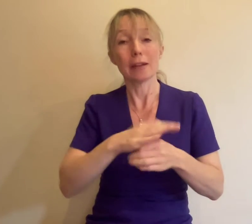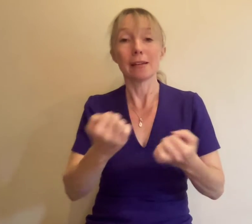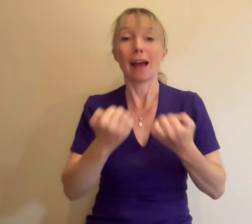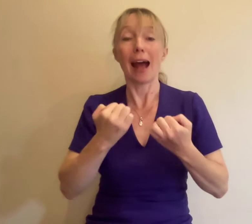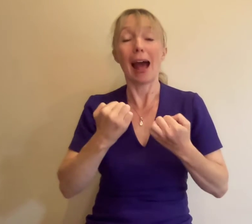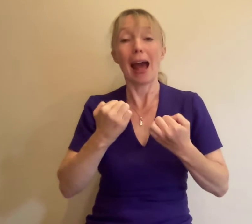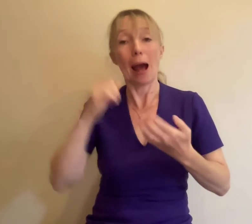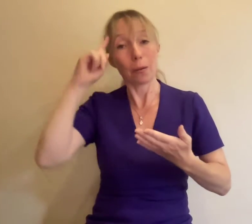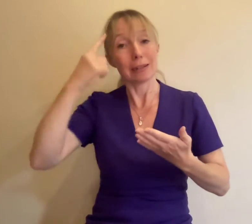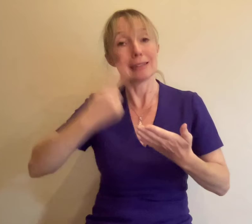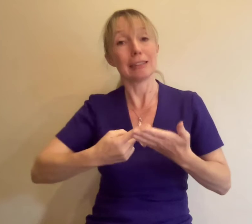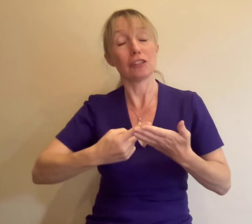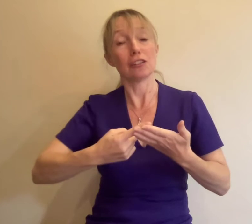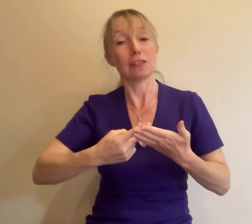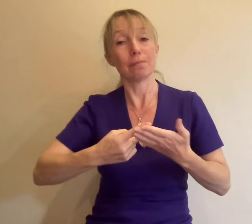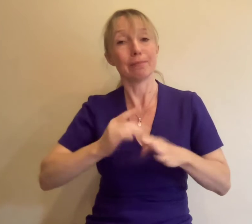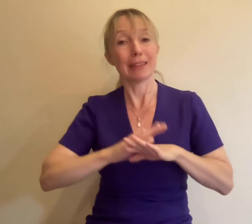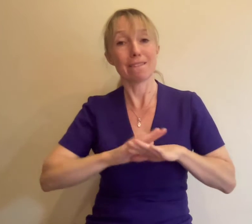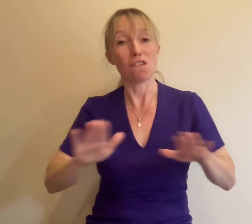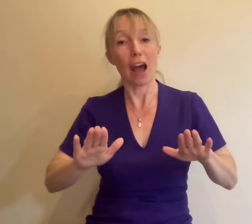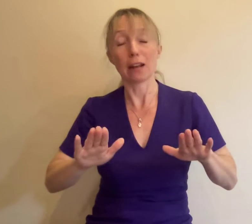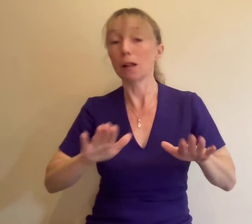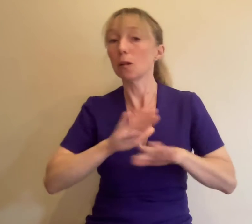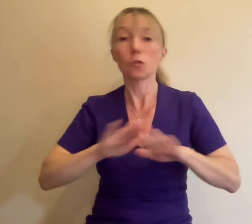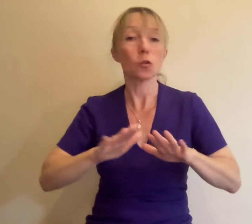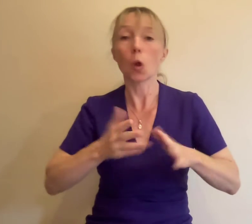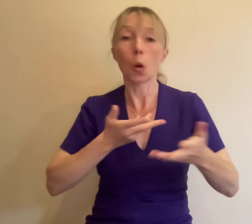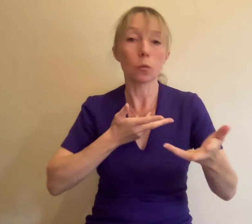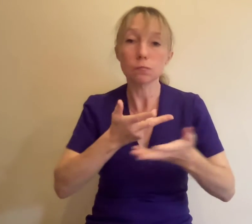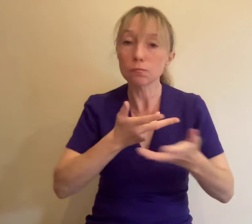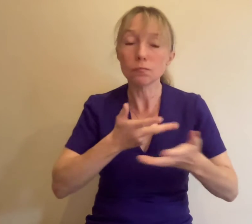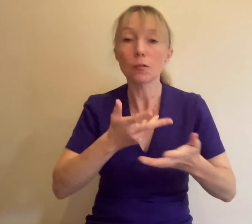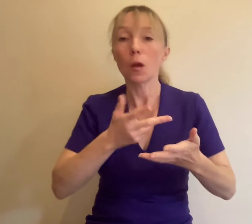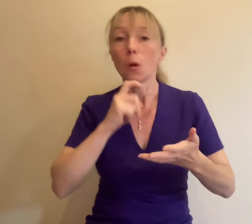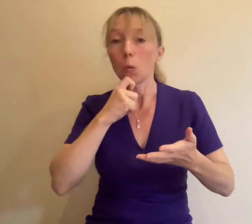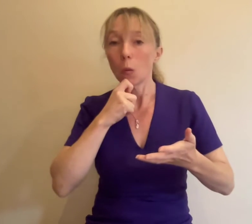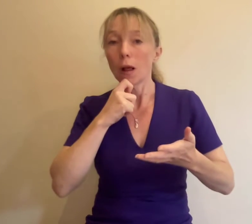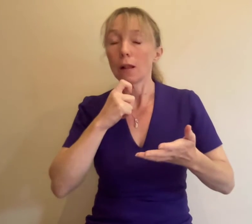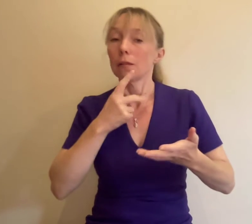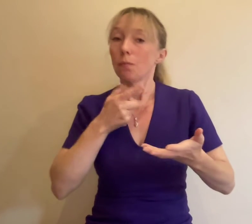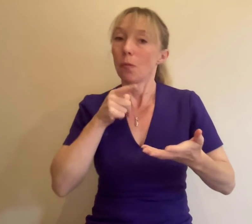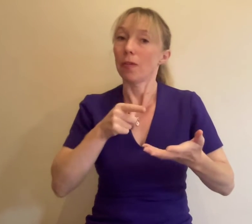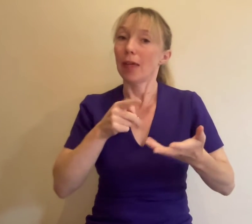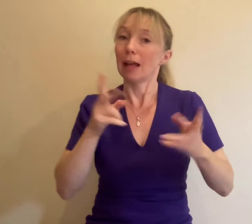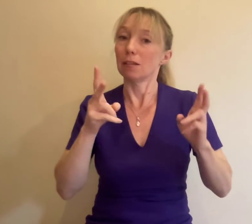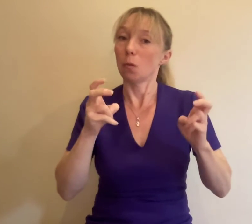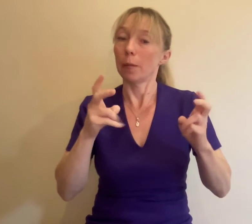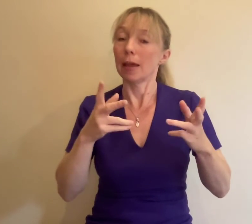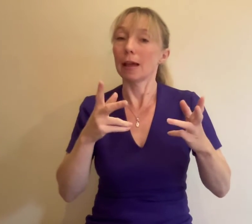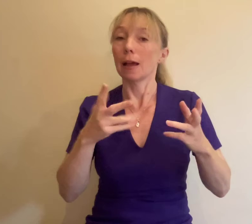correspondence will be entered into on the subject Please also refer to the eligibility criteria document